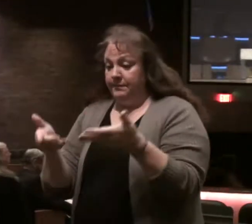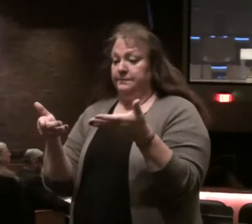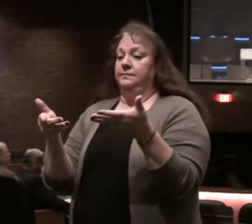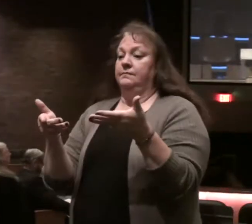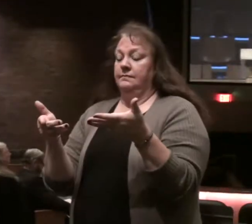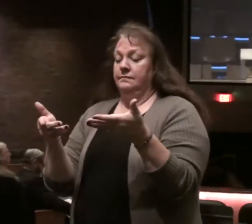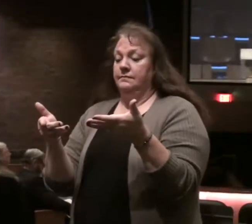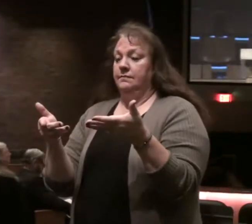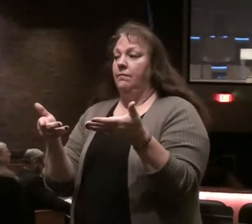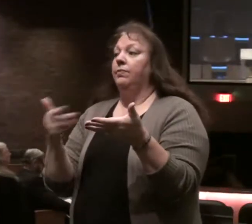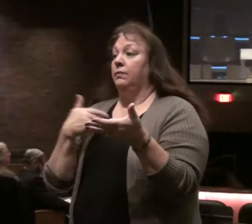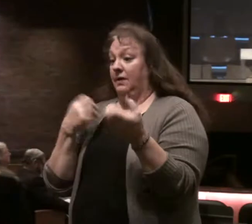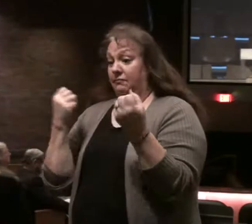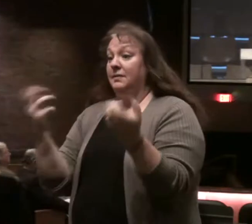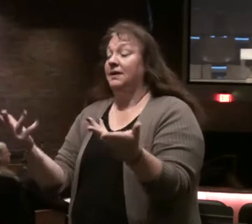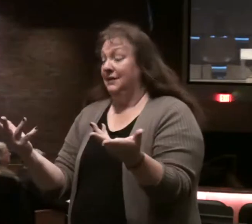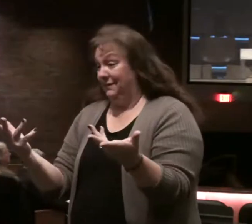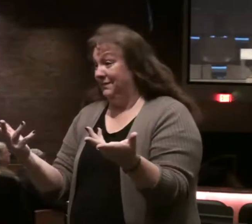and he brings in many,